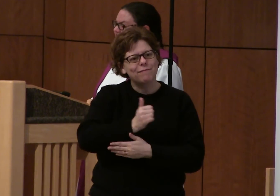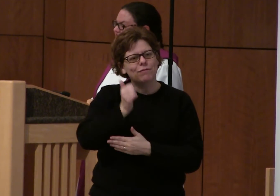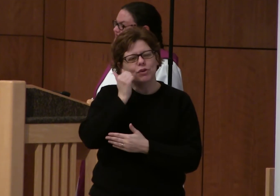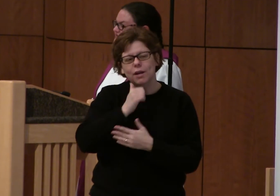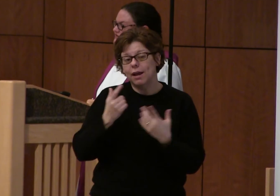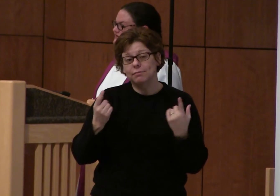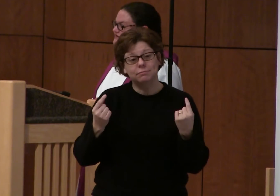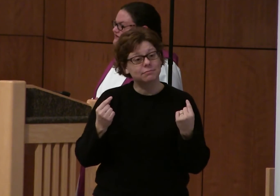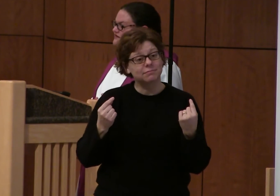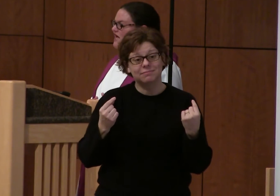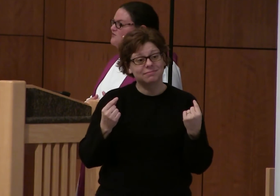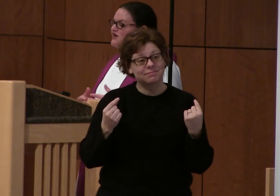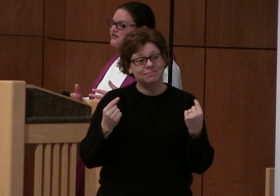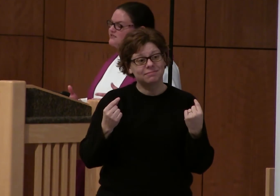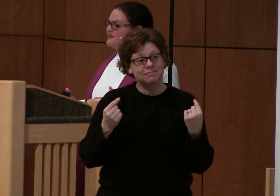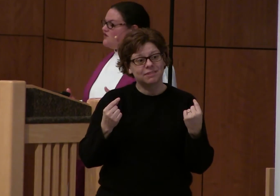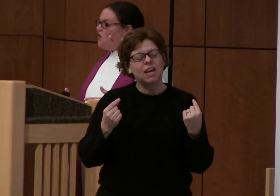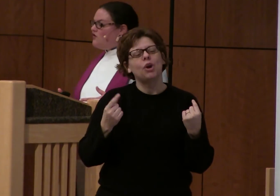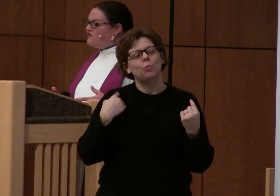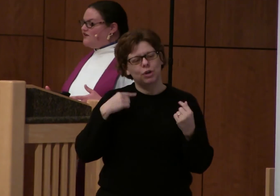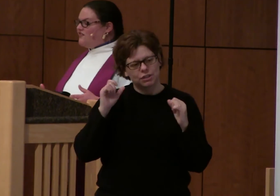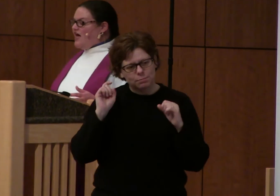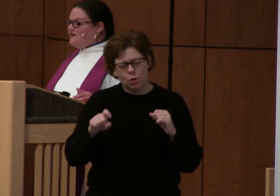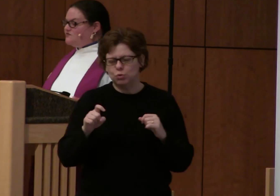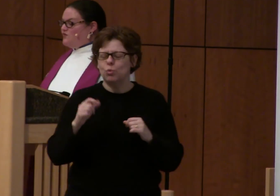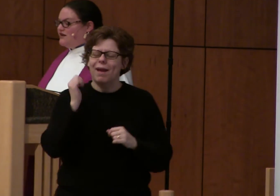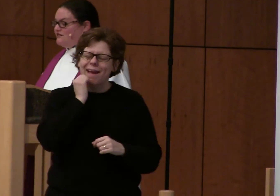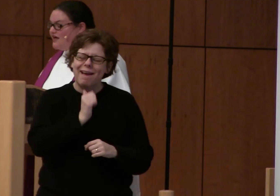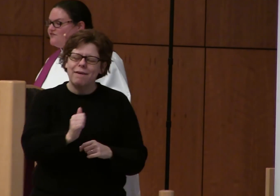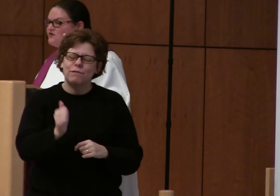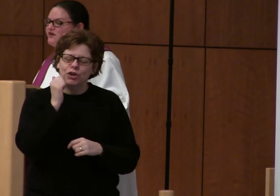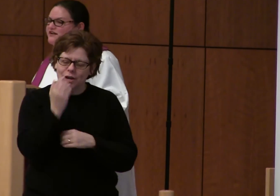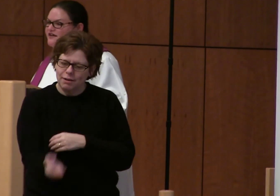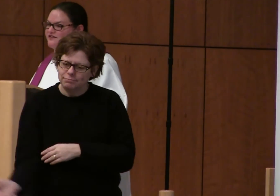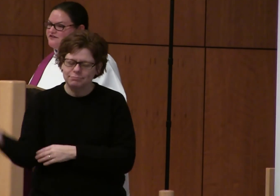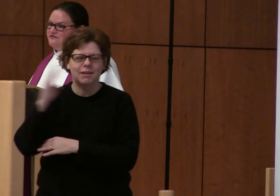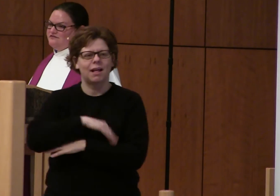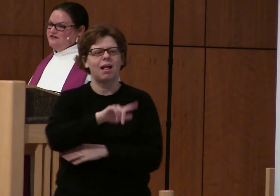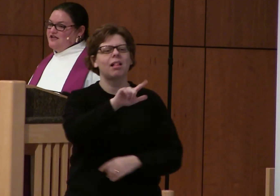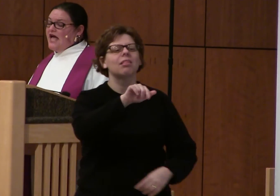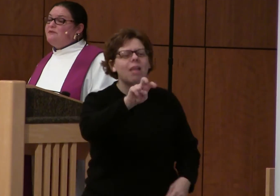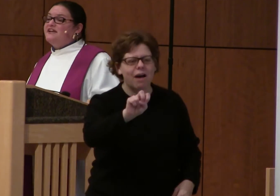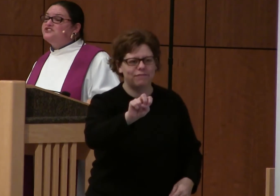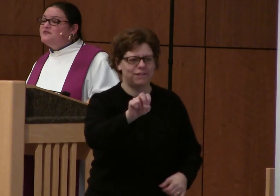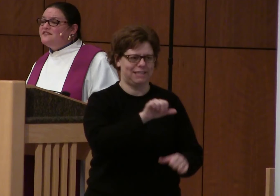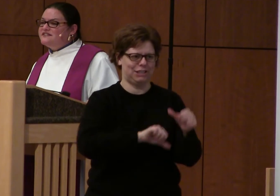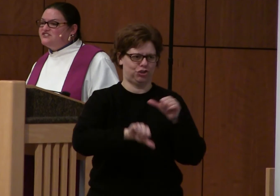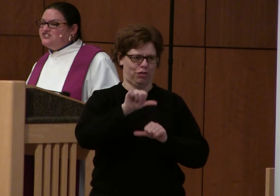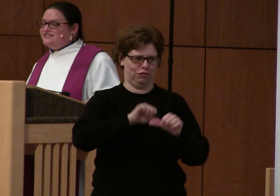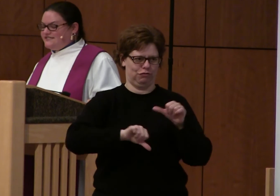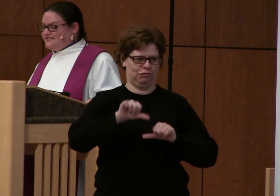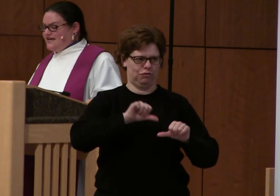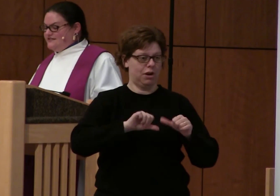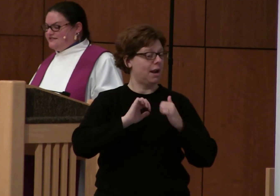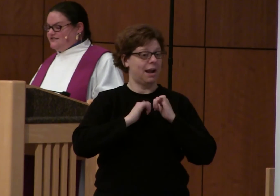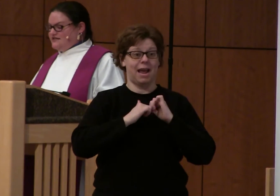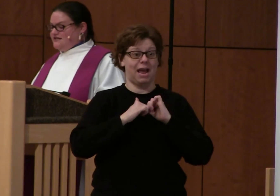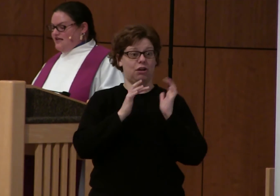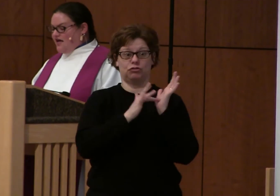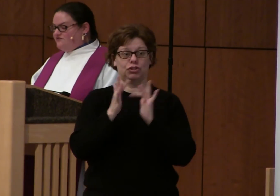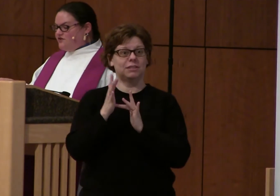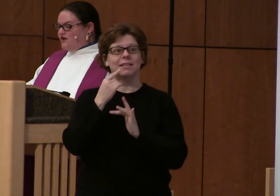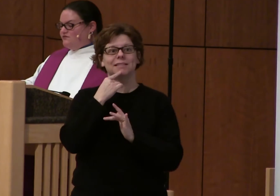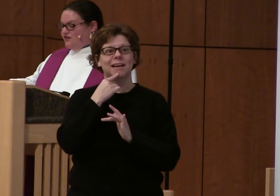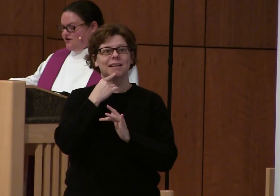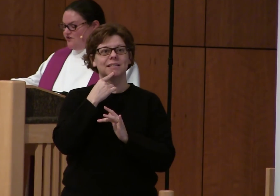our lives. And we are to spend the whole of our lives loving one another. And by doing this, Jesus says,